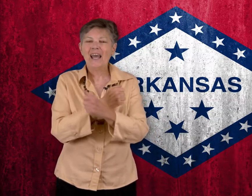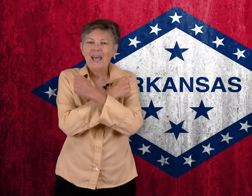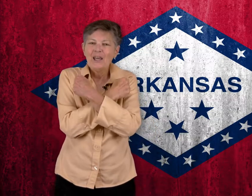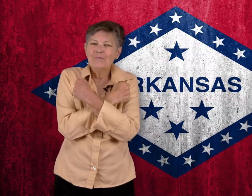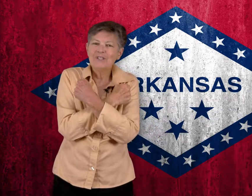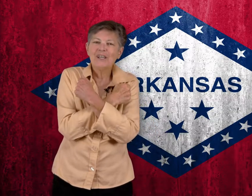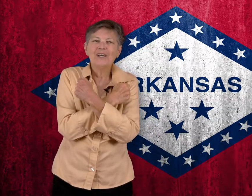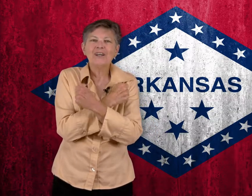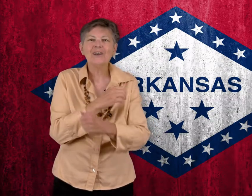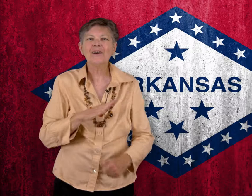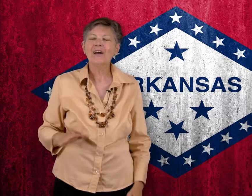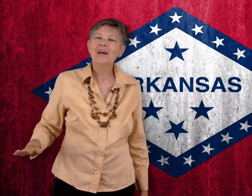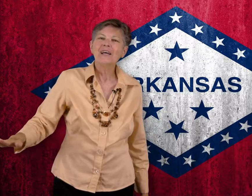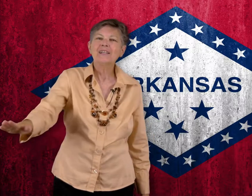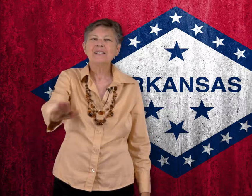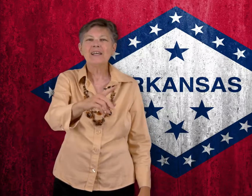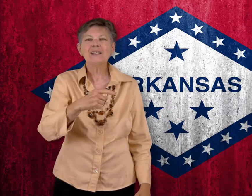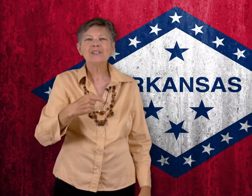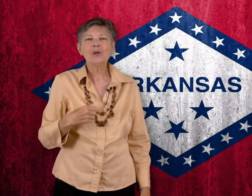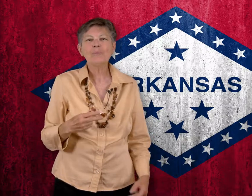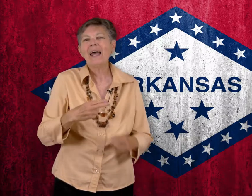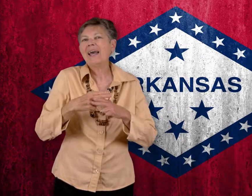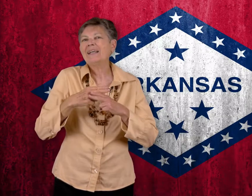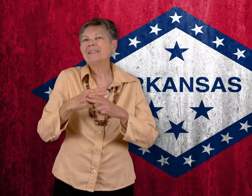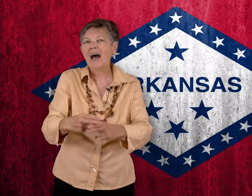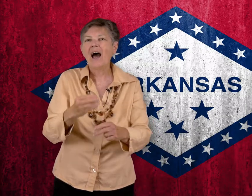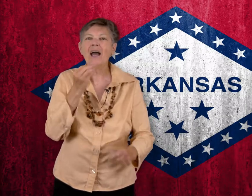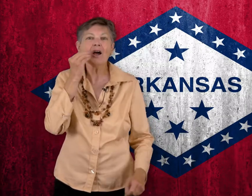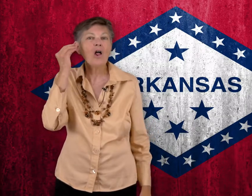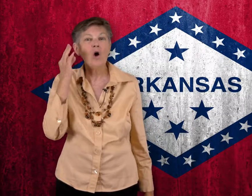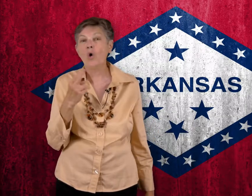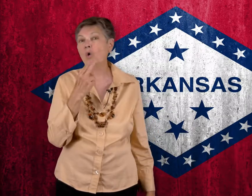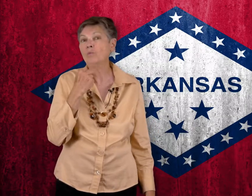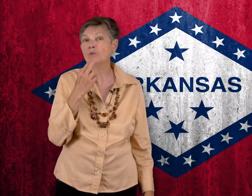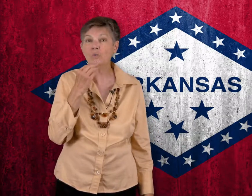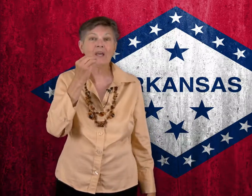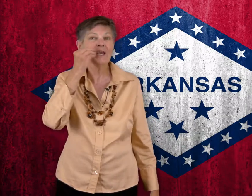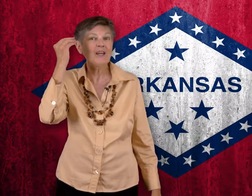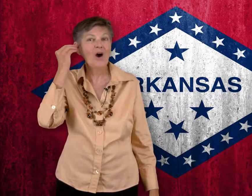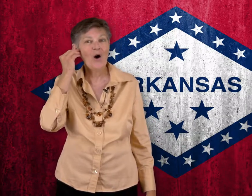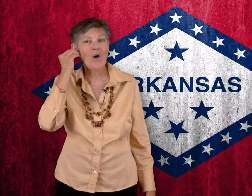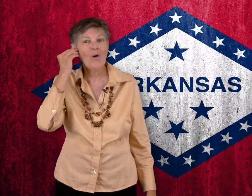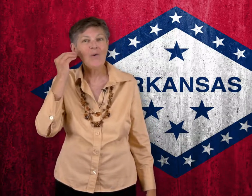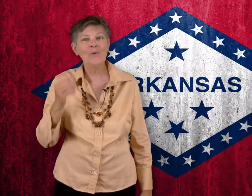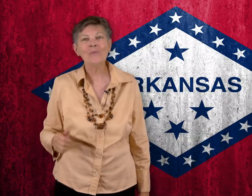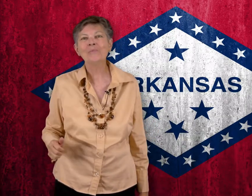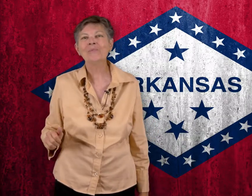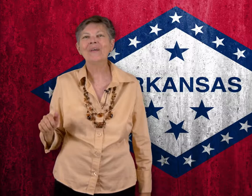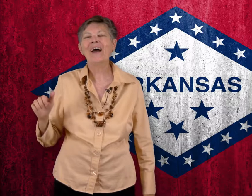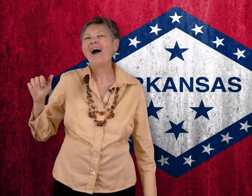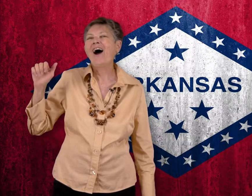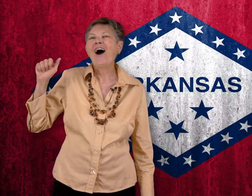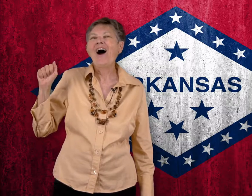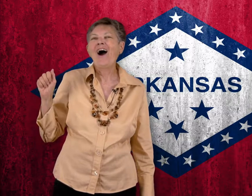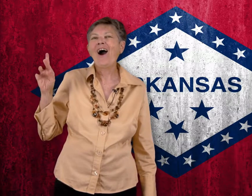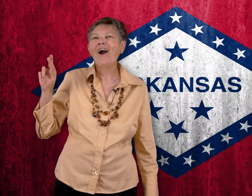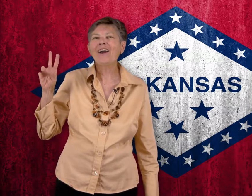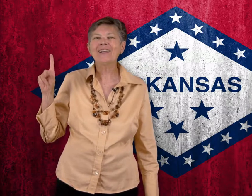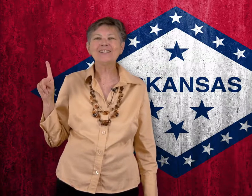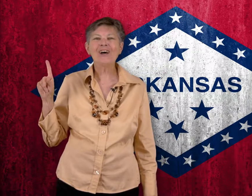name dear Tis the place I call home sweet home Arkansas,